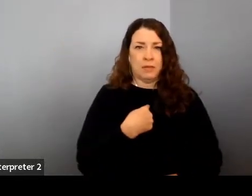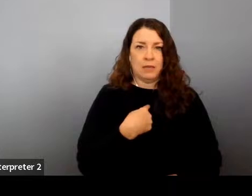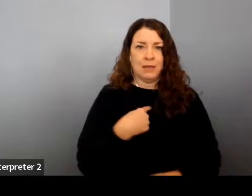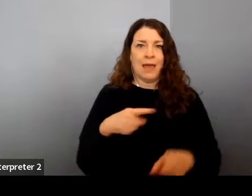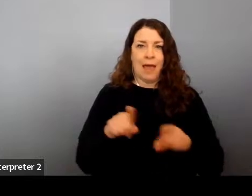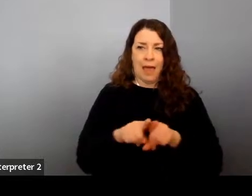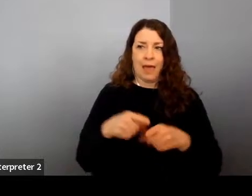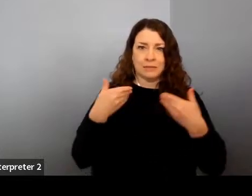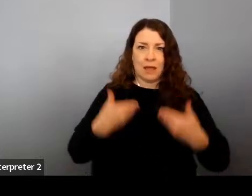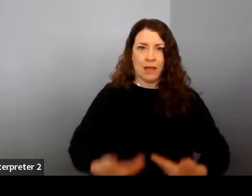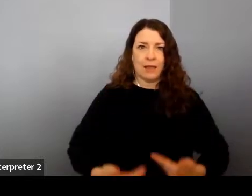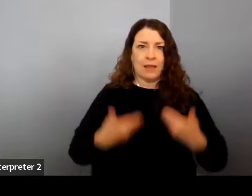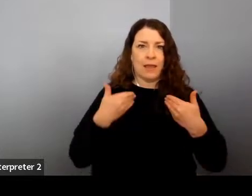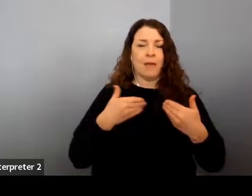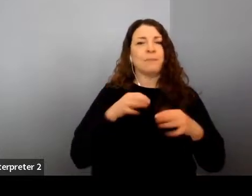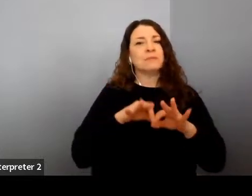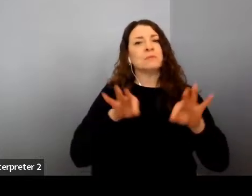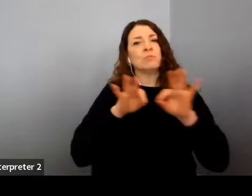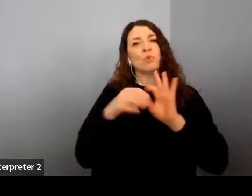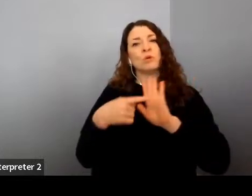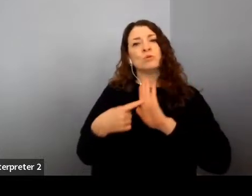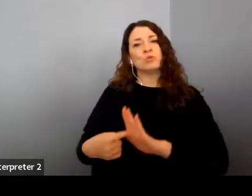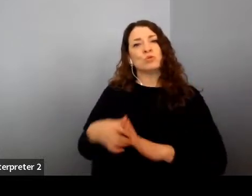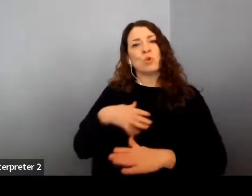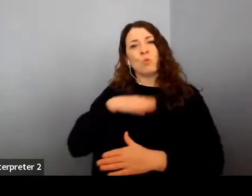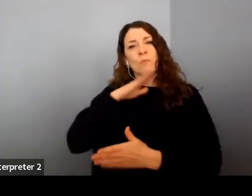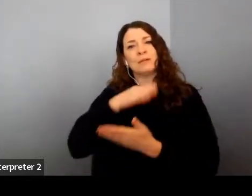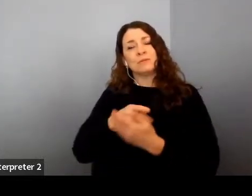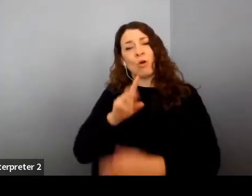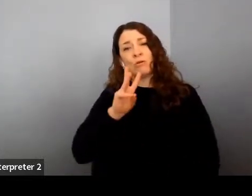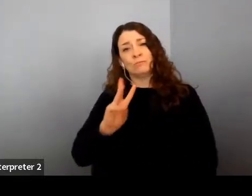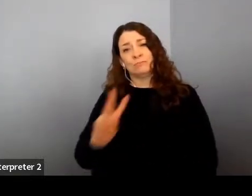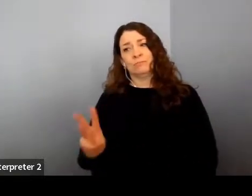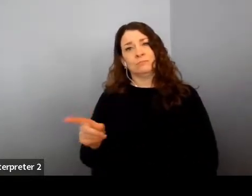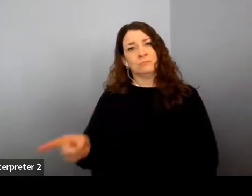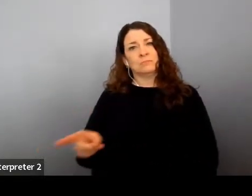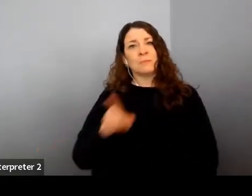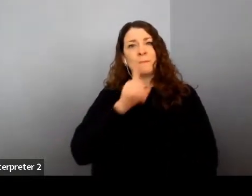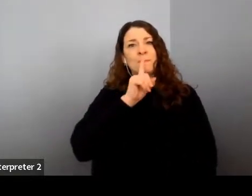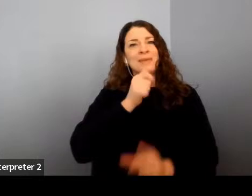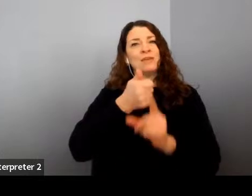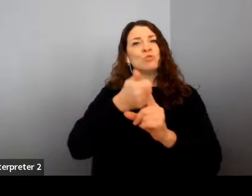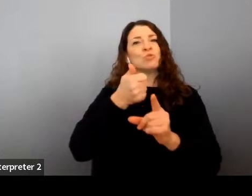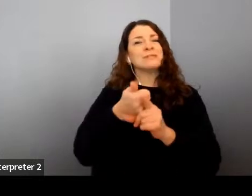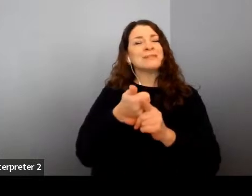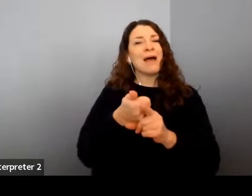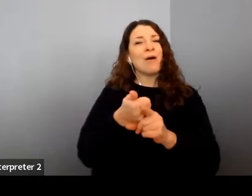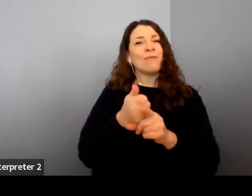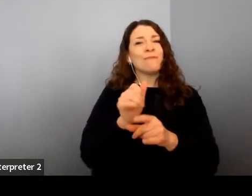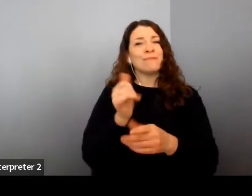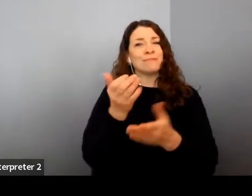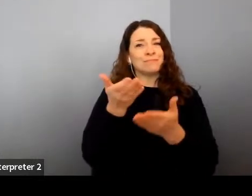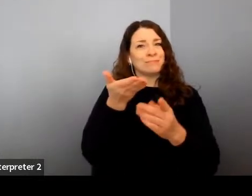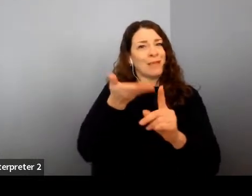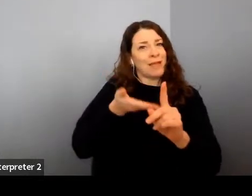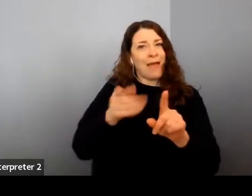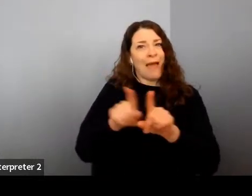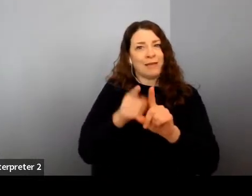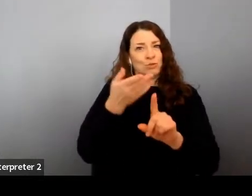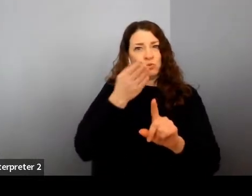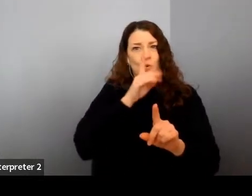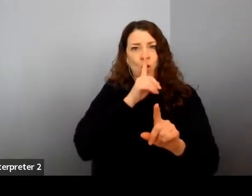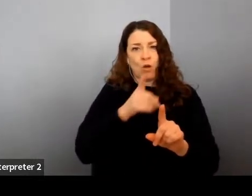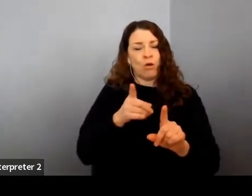for me to show my six year old's daughter, that you being yourself is just enough. And that authenticity and that visible